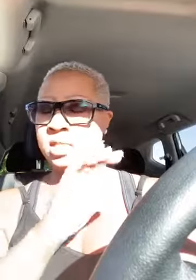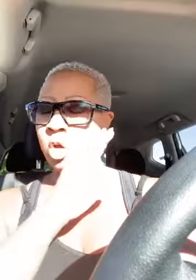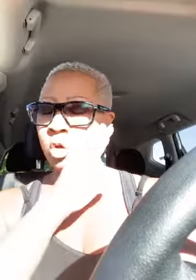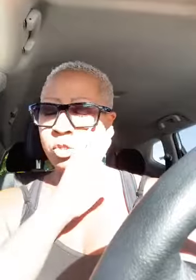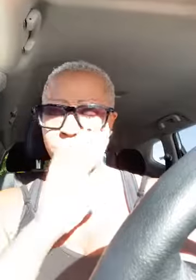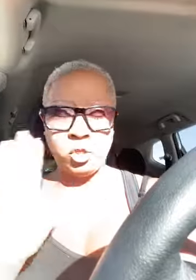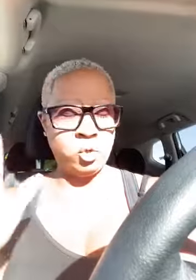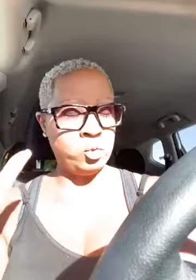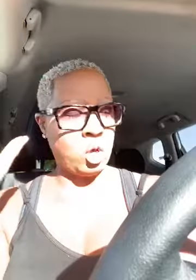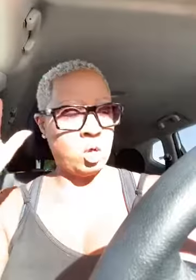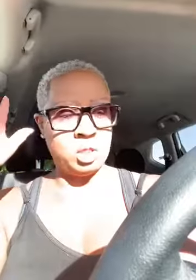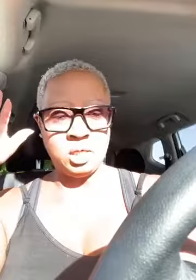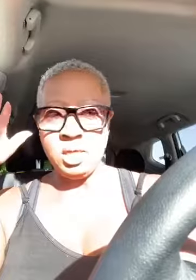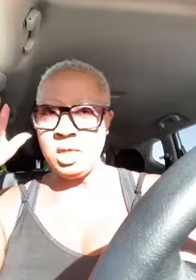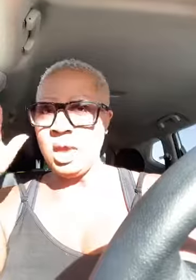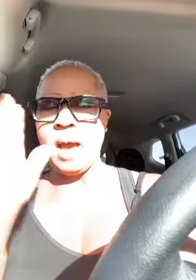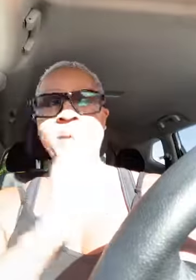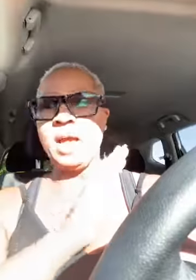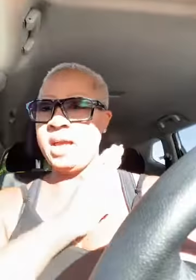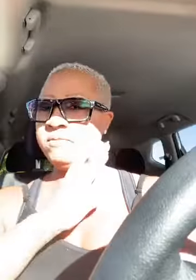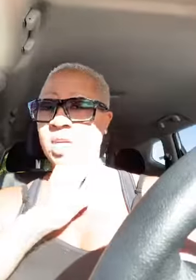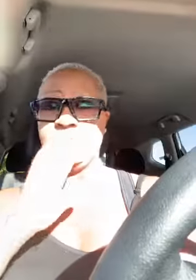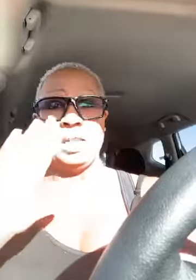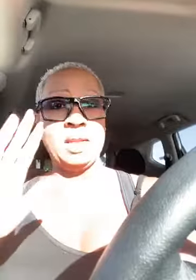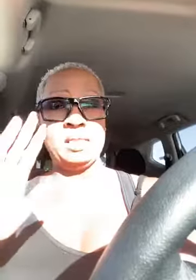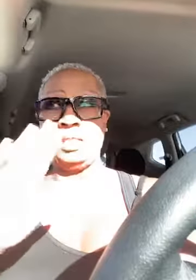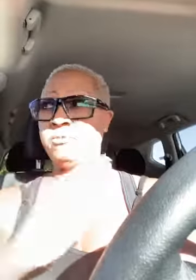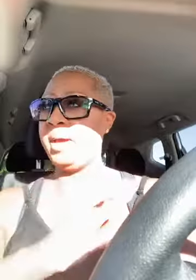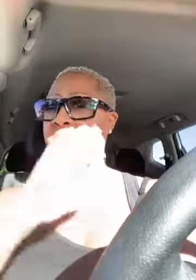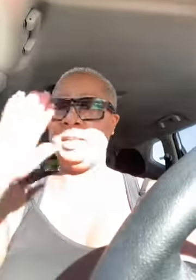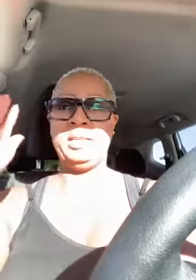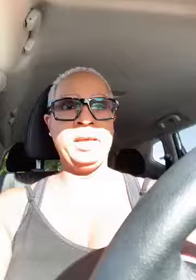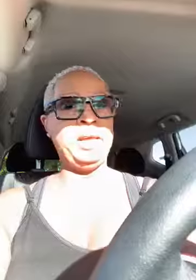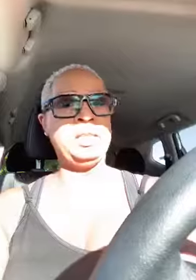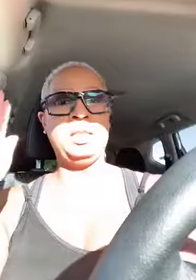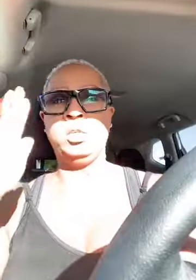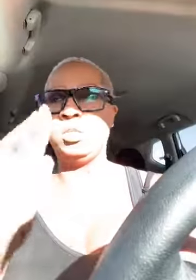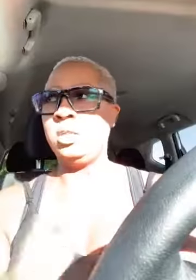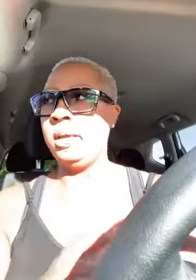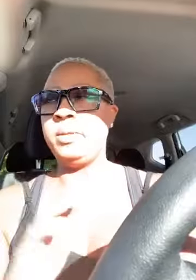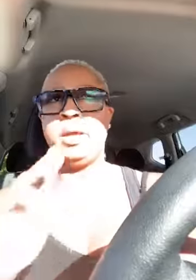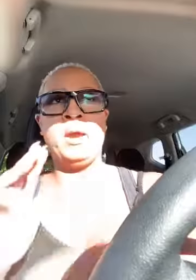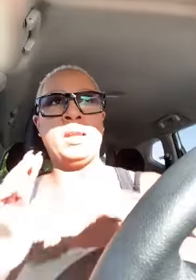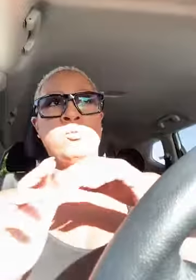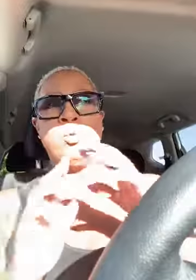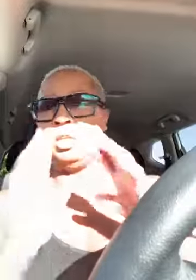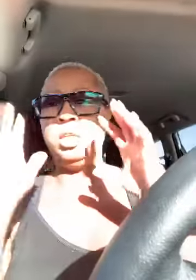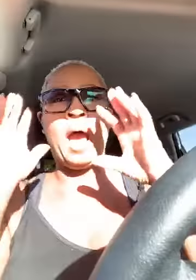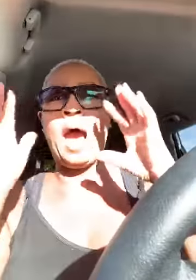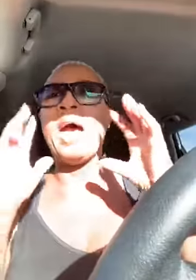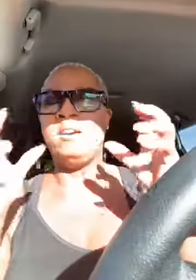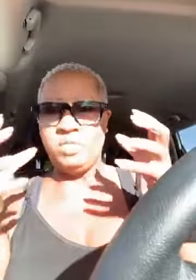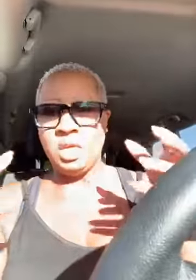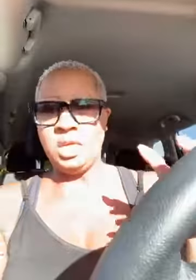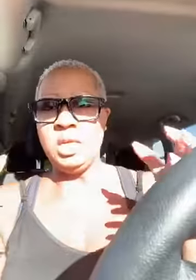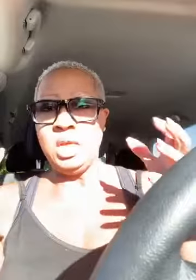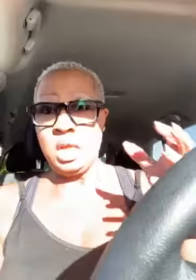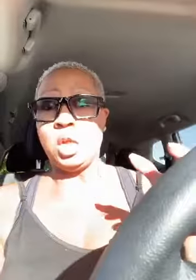all the shows all the i mean i have done a lot of stuff back in the day i did a little celebrity hair i didn't i have done it